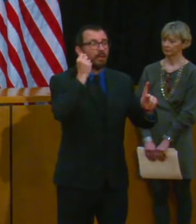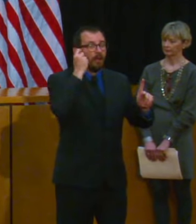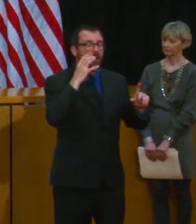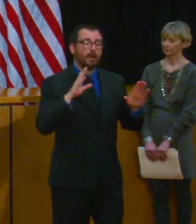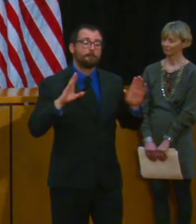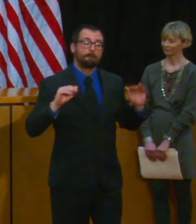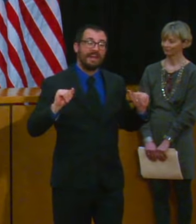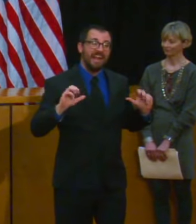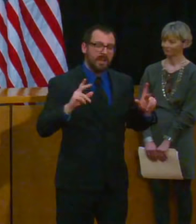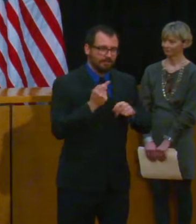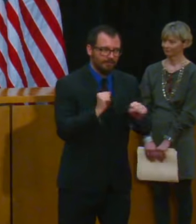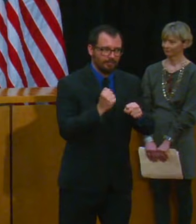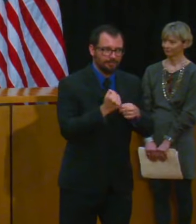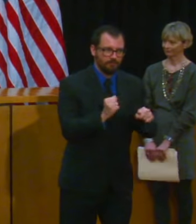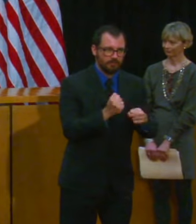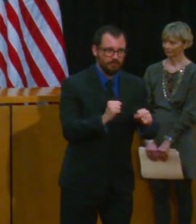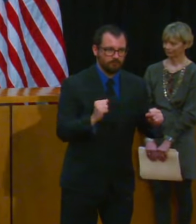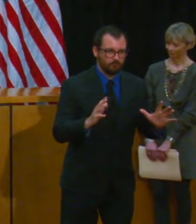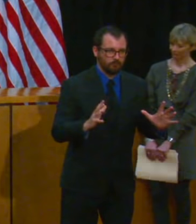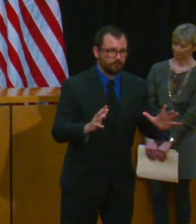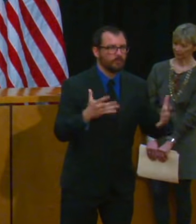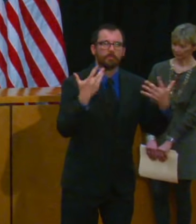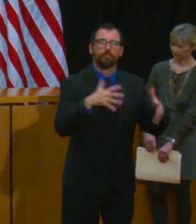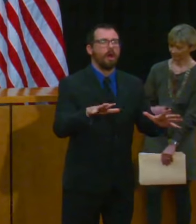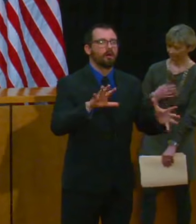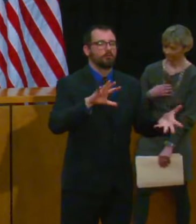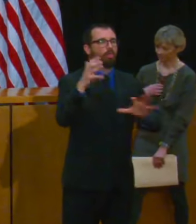and with that I will turn it over to Secretary Sutters